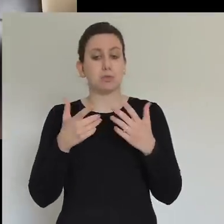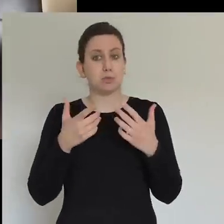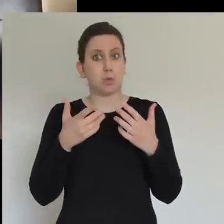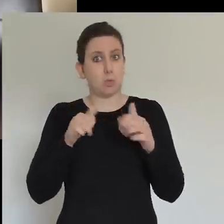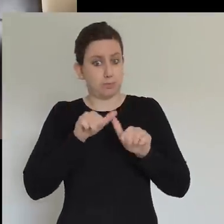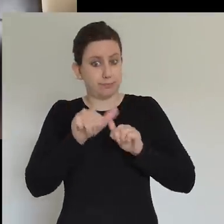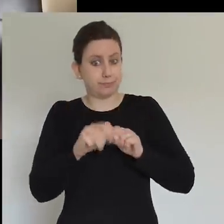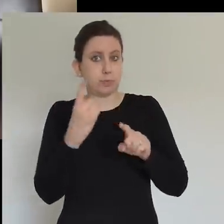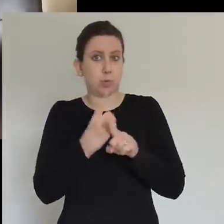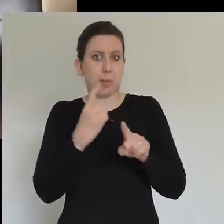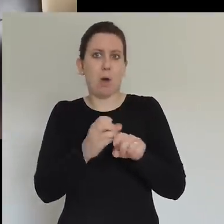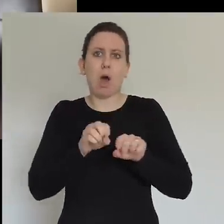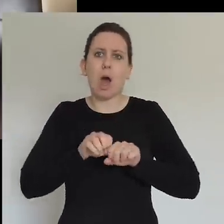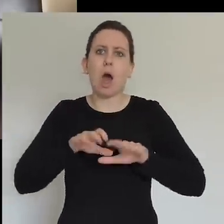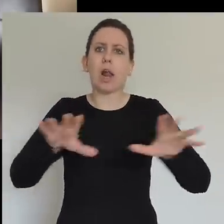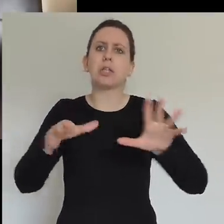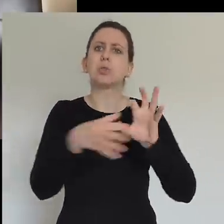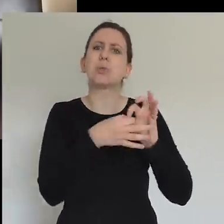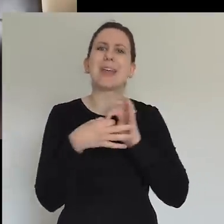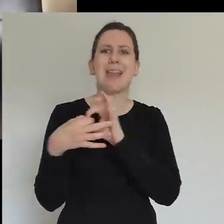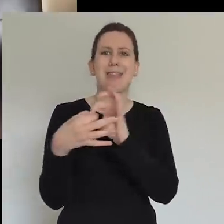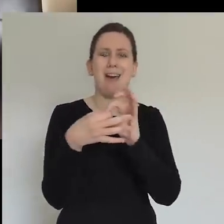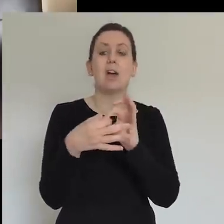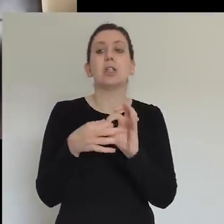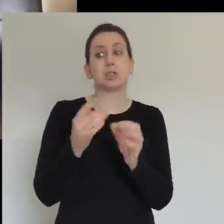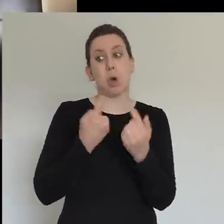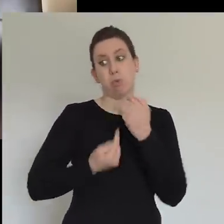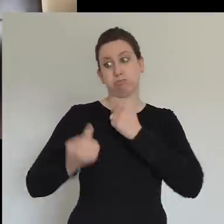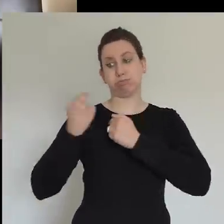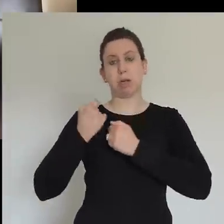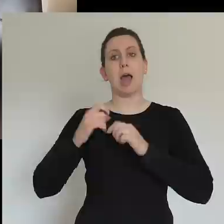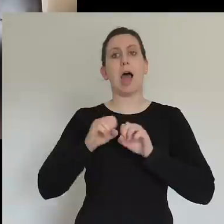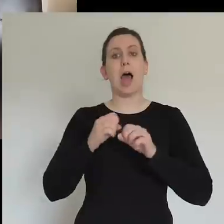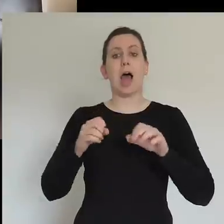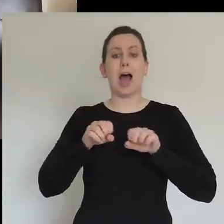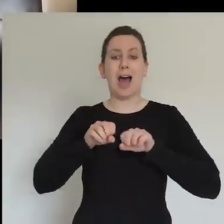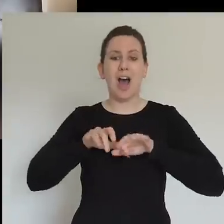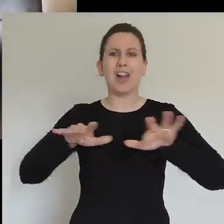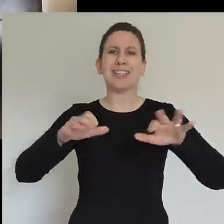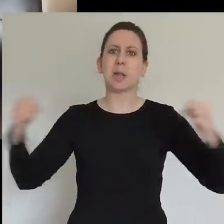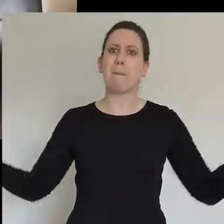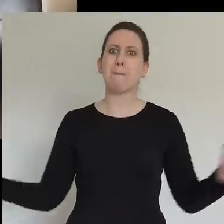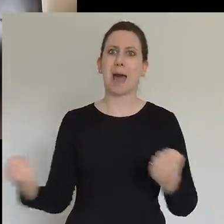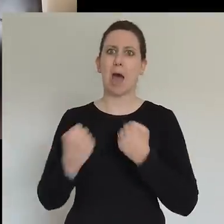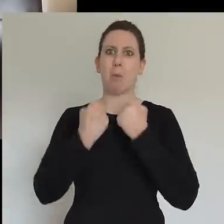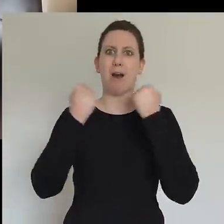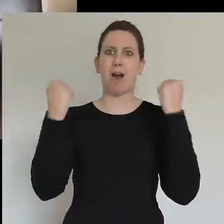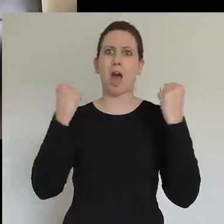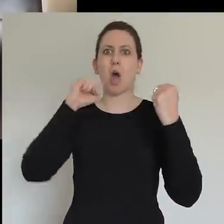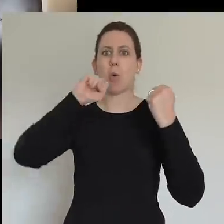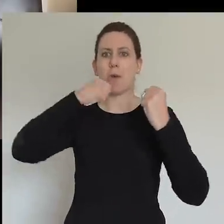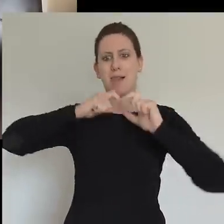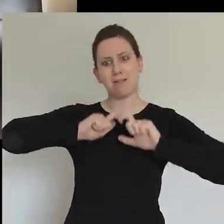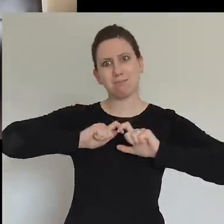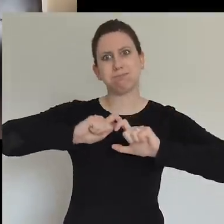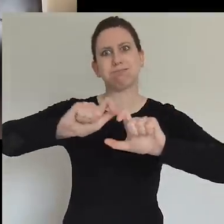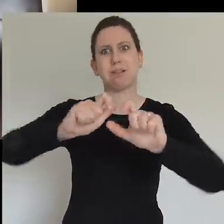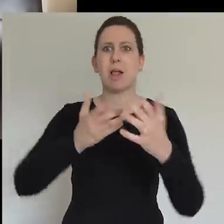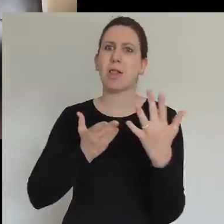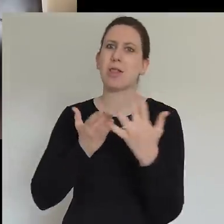that the Unleashed Power piece runs all the way through the week. We're not just going to make the Holy Spirit bit last night. The Holy Spirit is